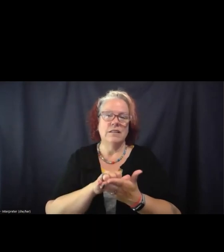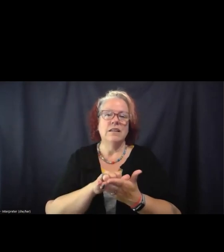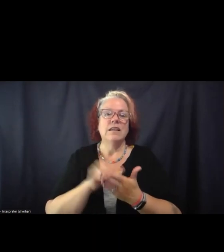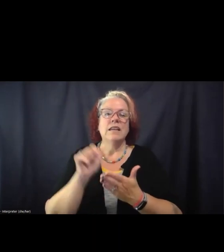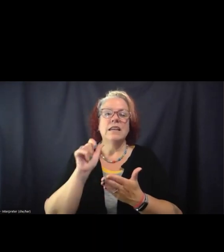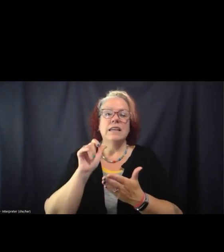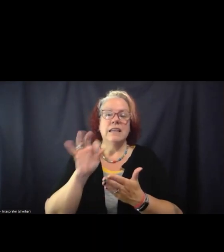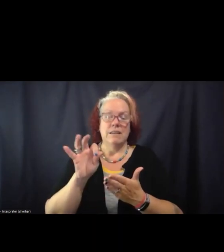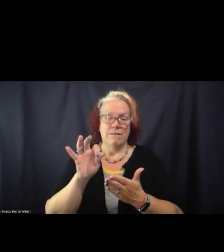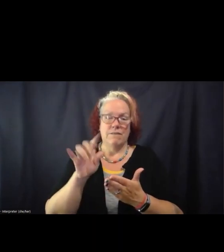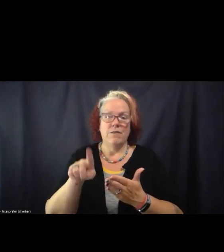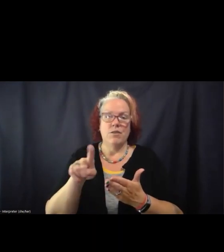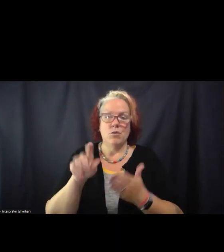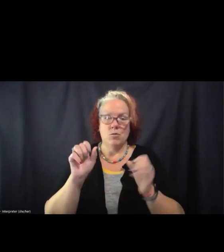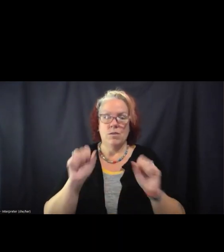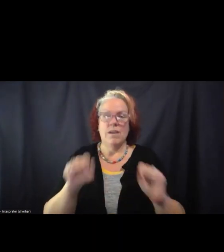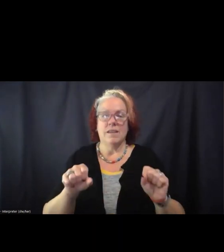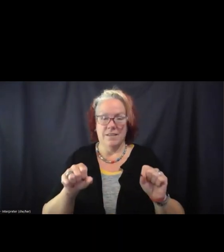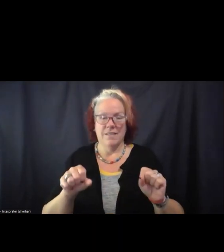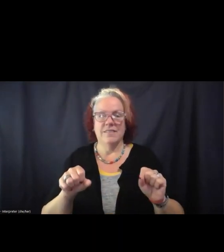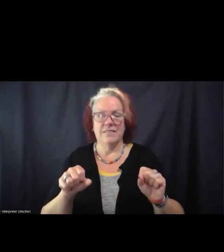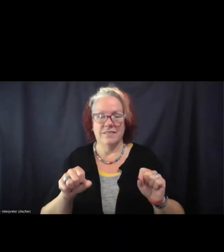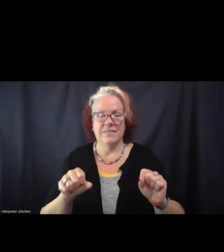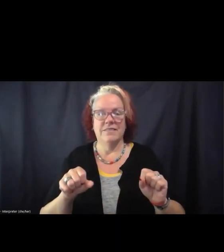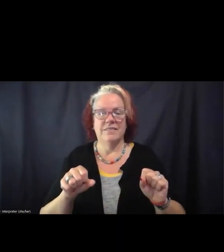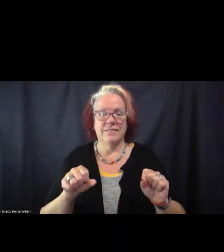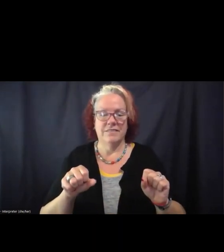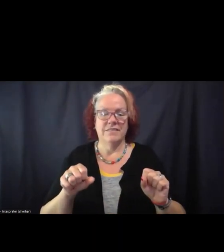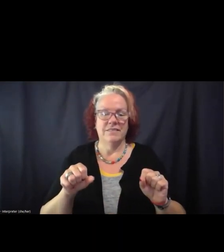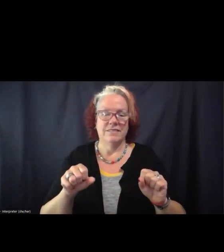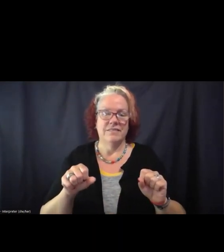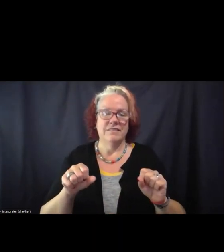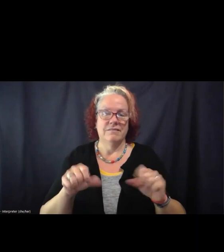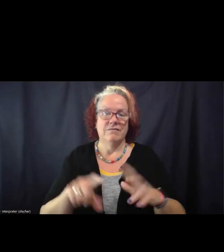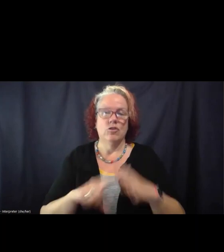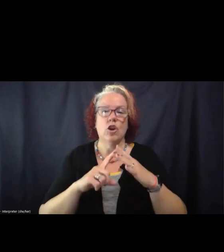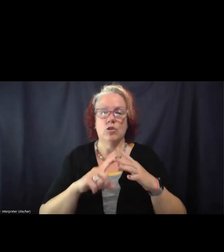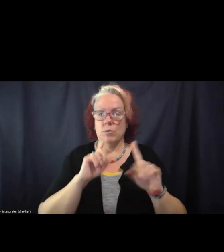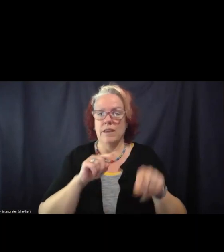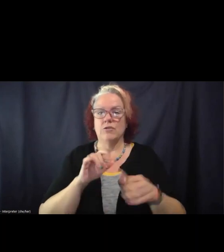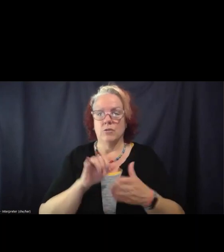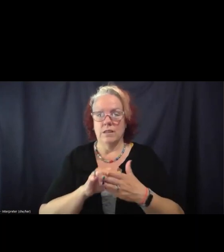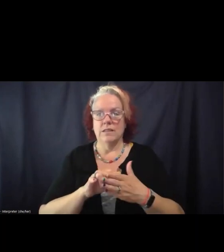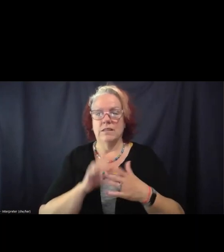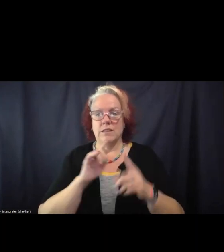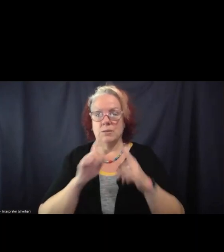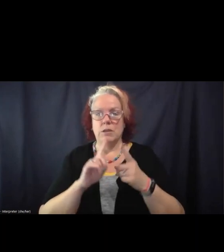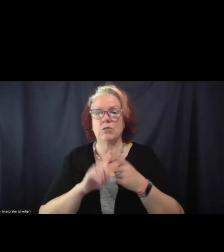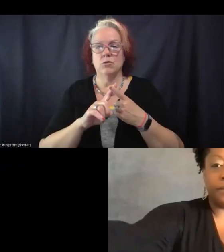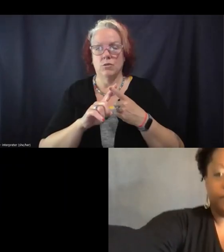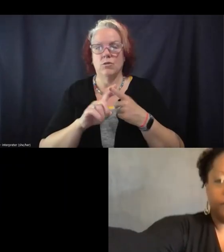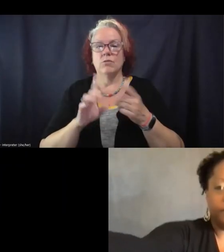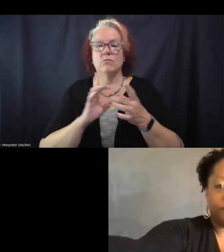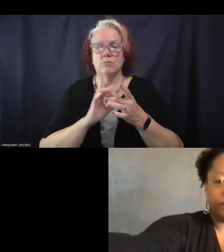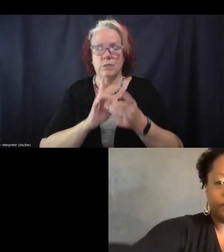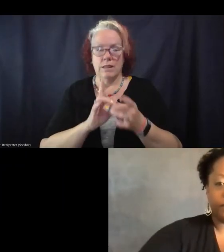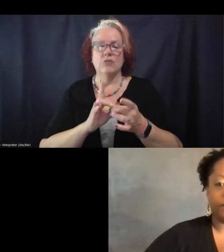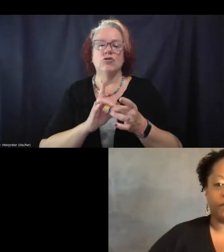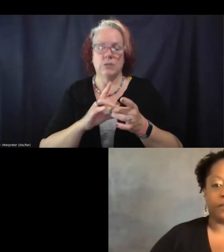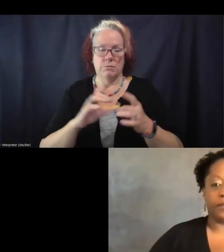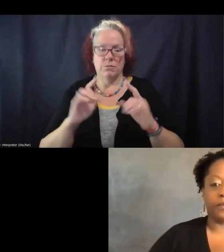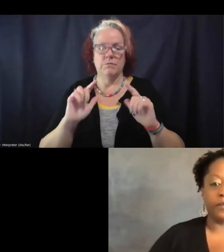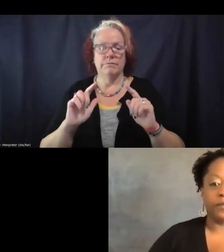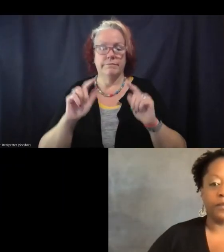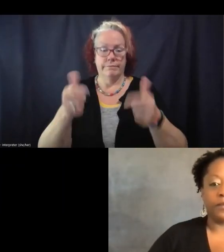folks are, are spurred to answer this question, I'm speaking to the relationship between dismantling and